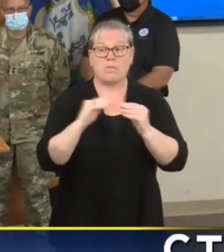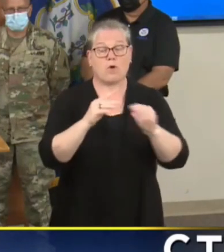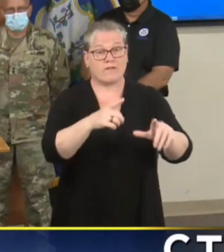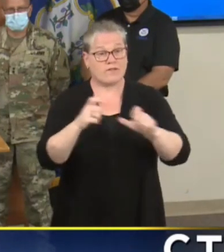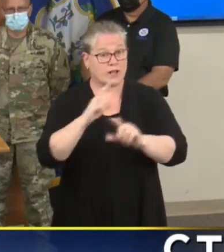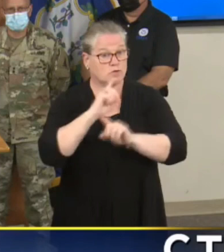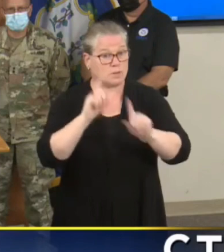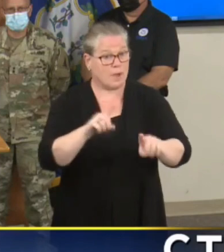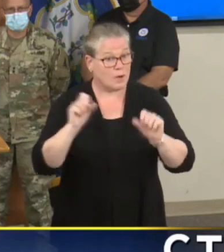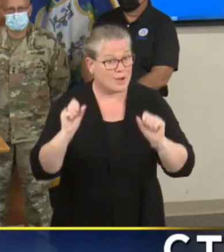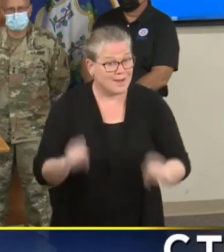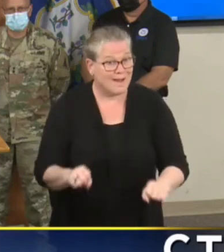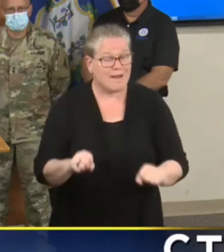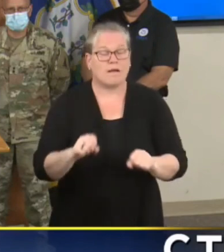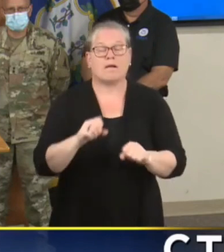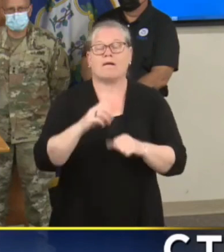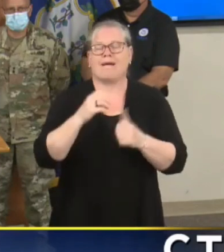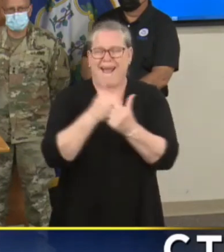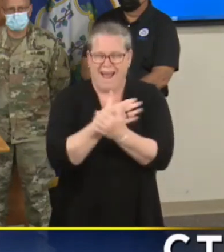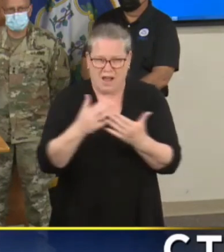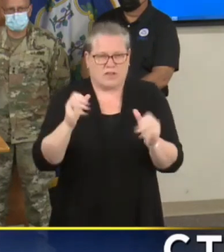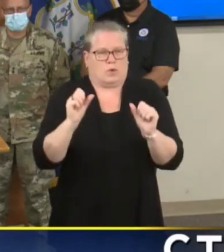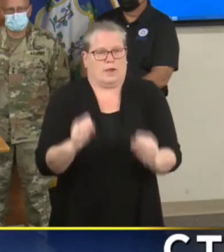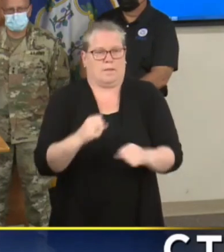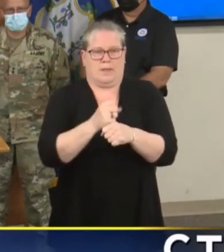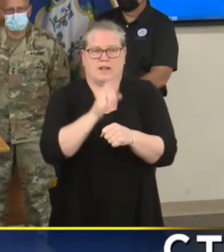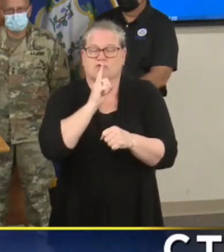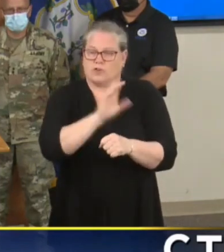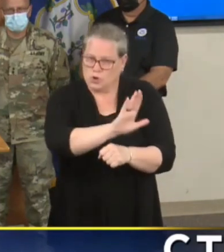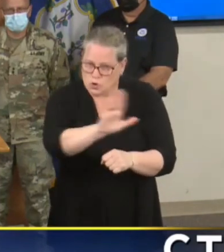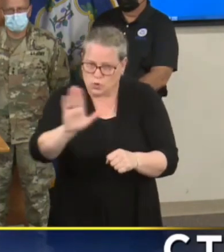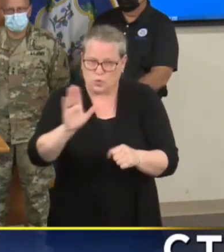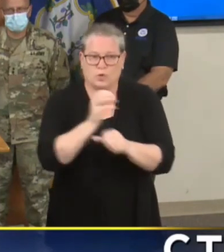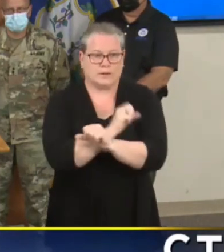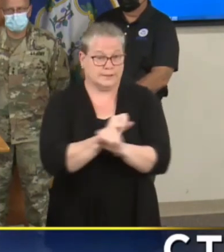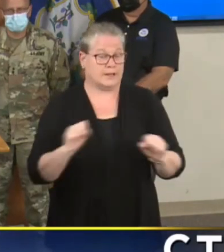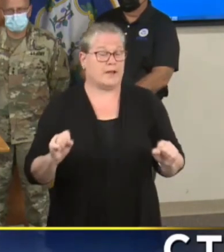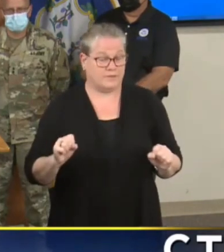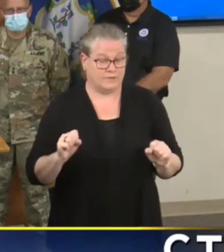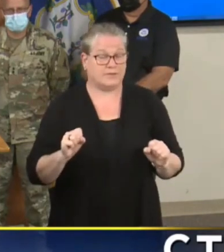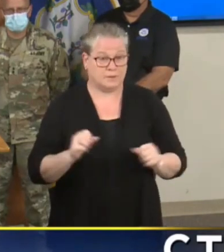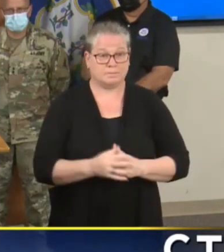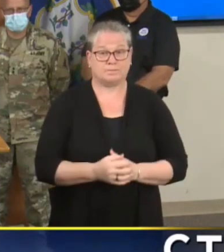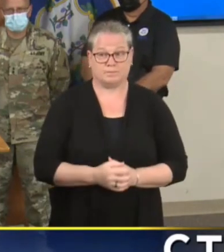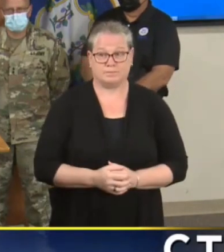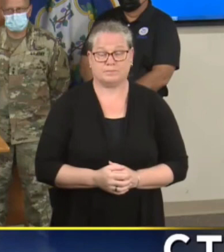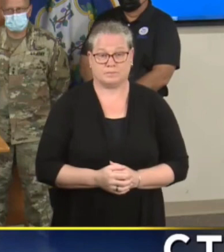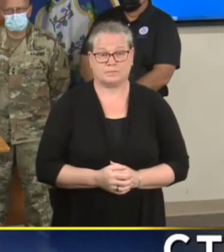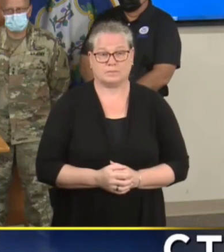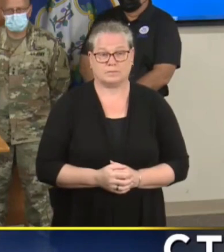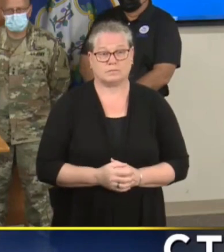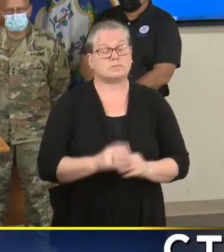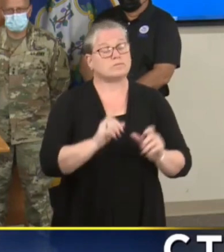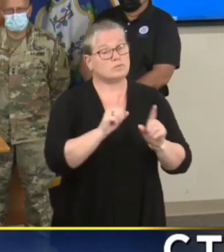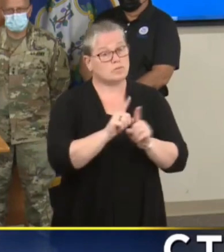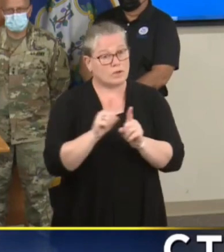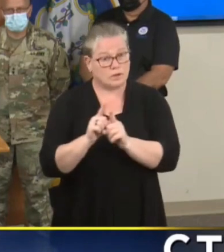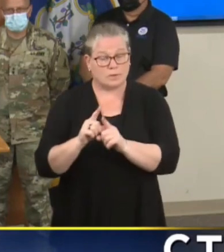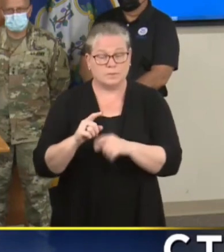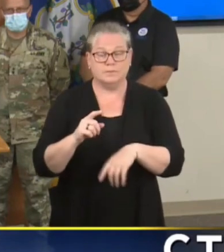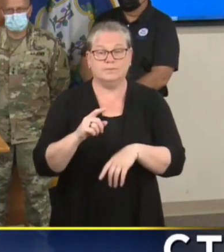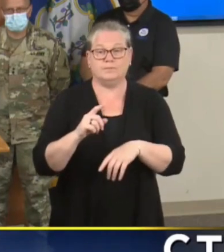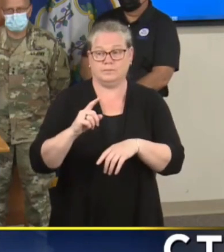way that does everything we can to keep you safe. The other thing that we've worked on very closely with